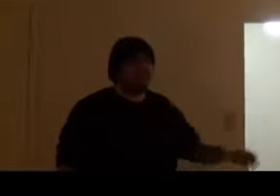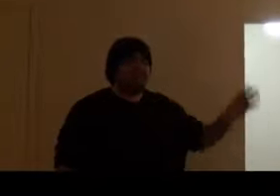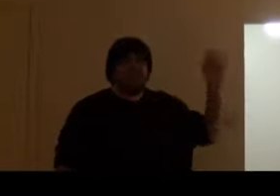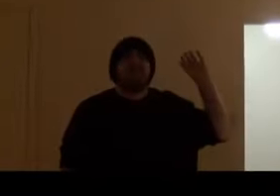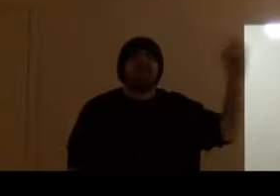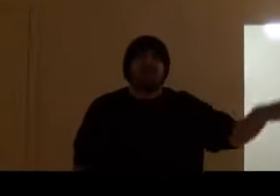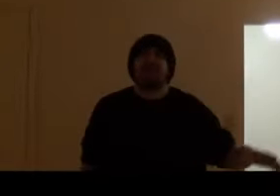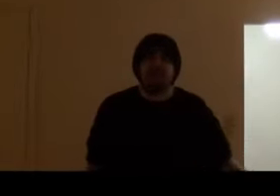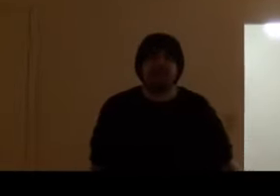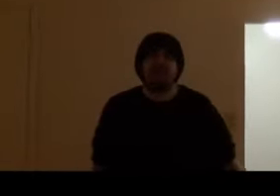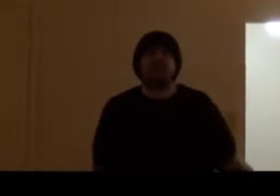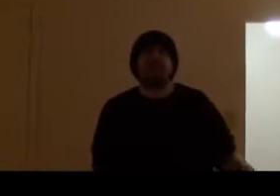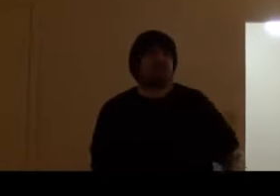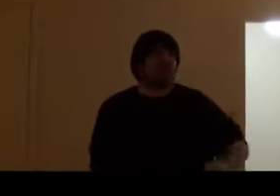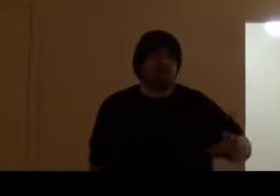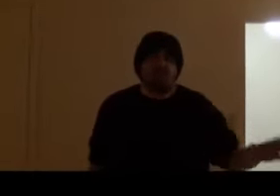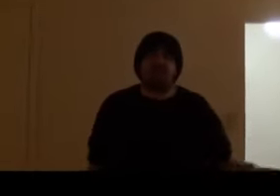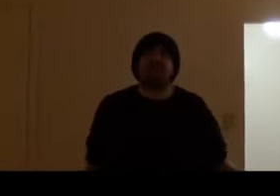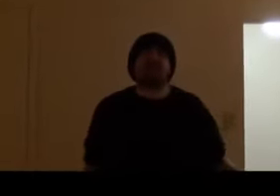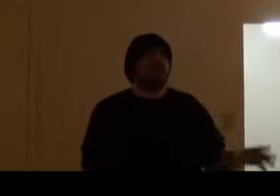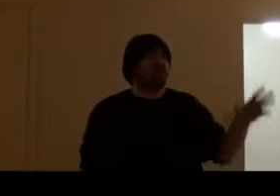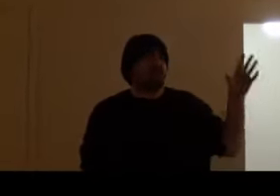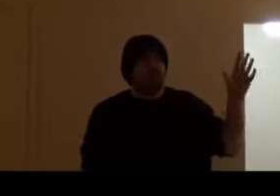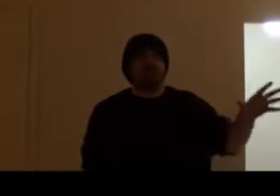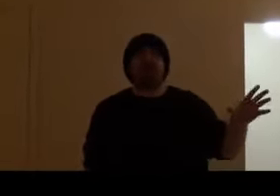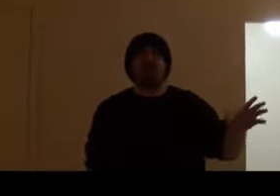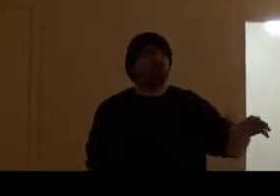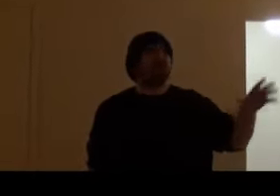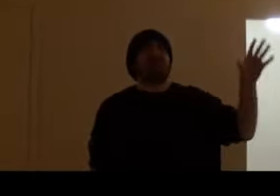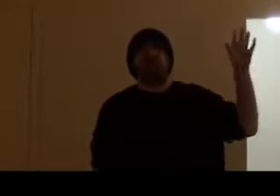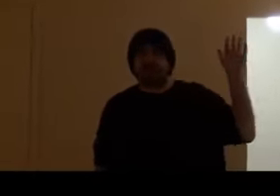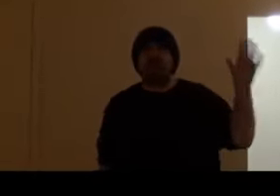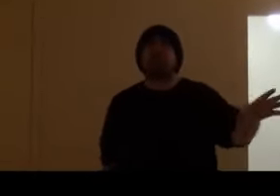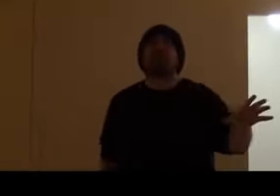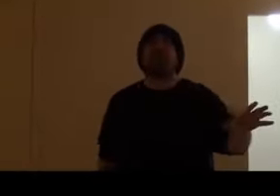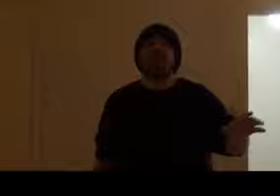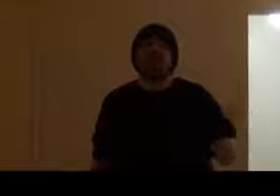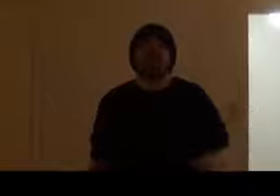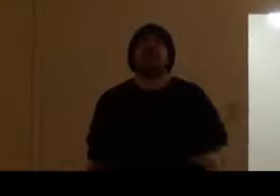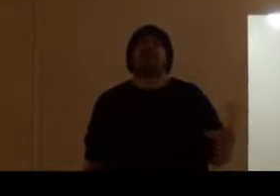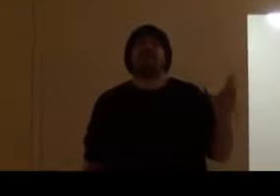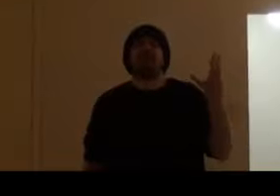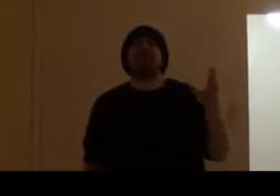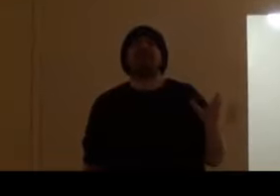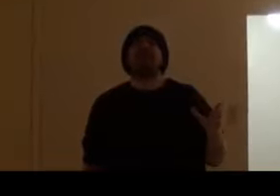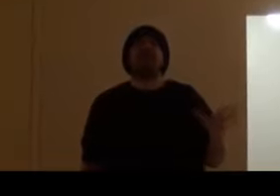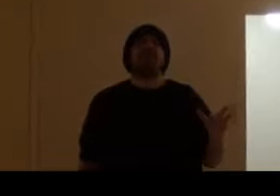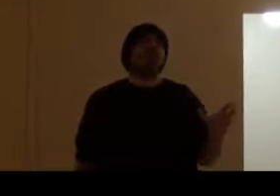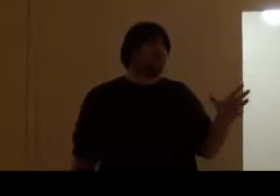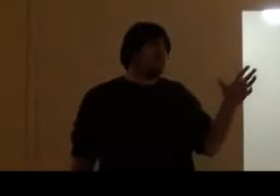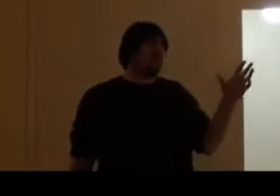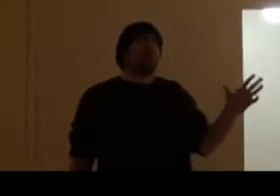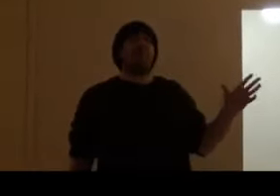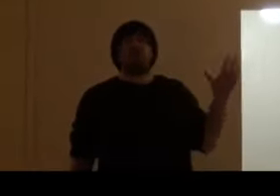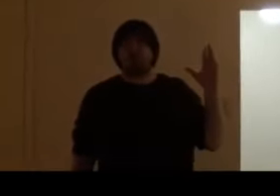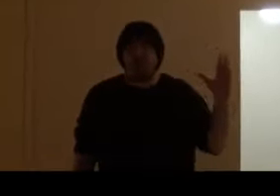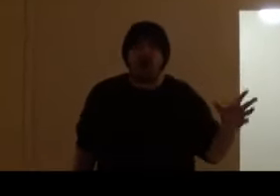I need another one just in case. Wrestling Jesus 13. I'm going to make a vid on there about Raw.